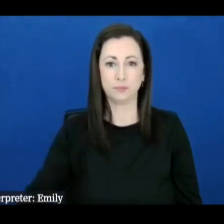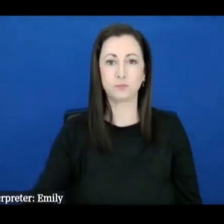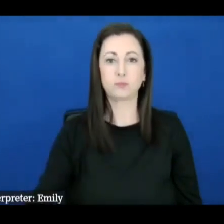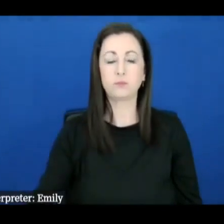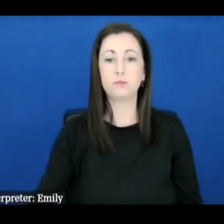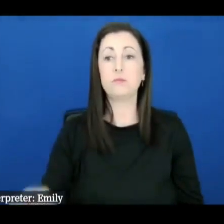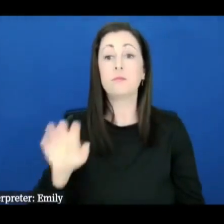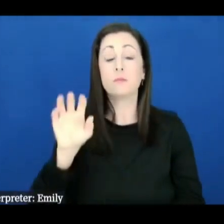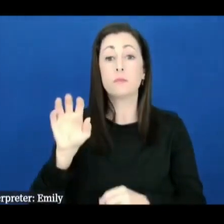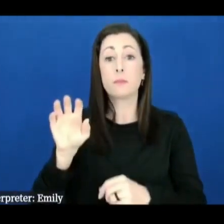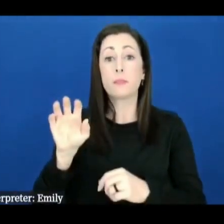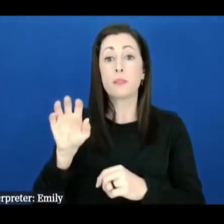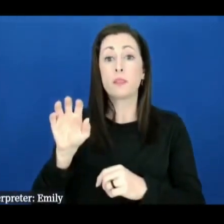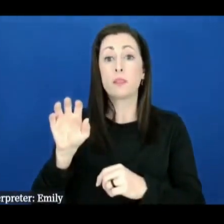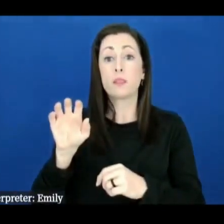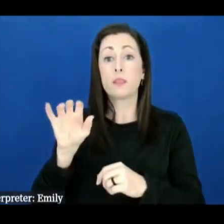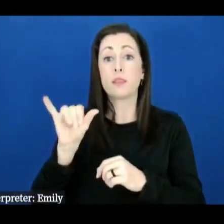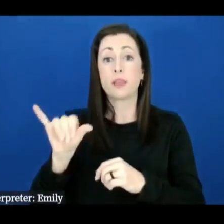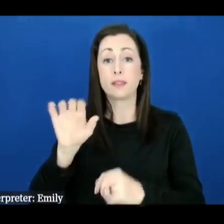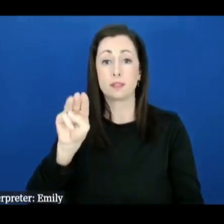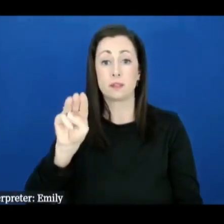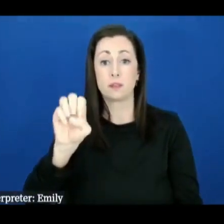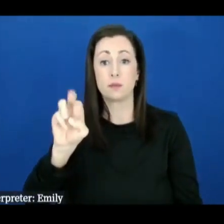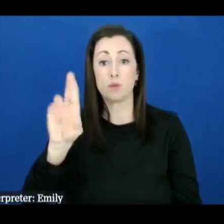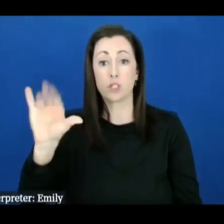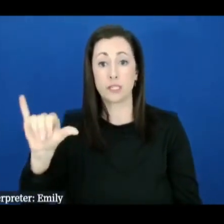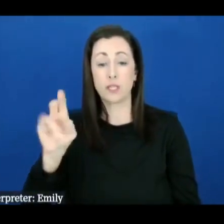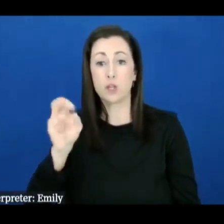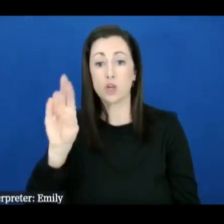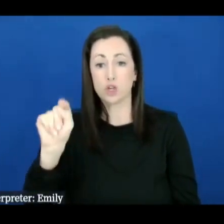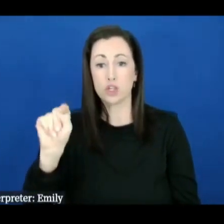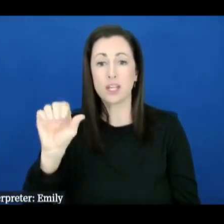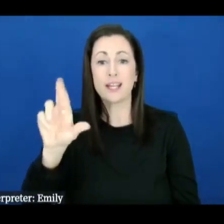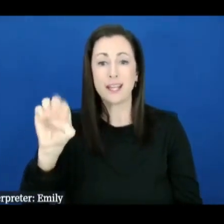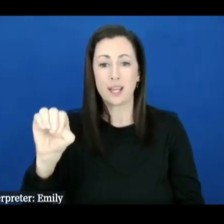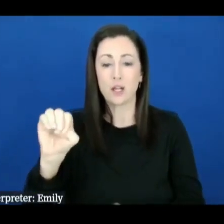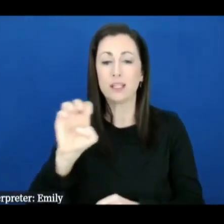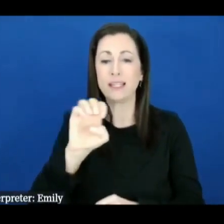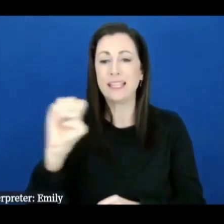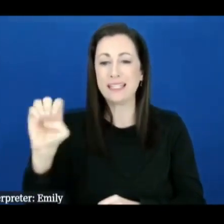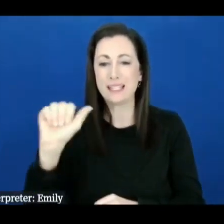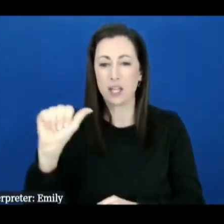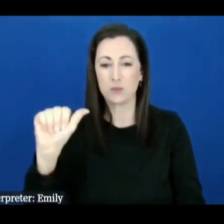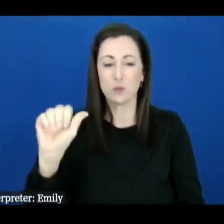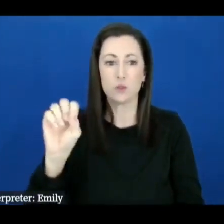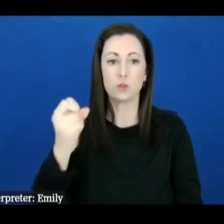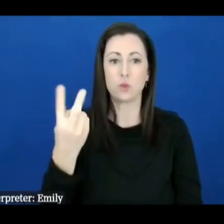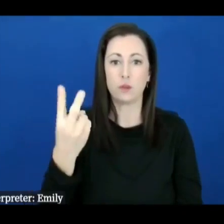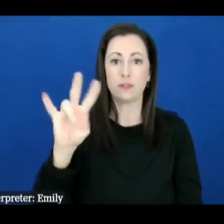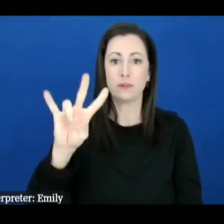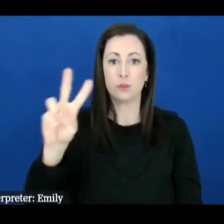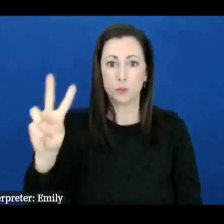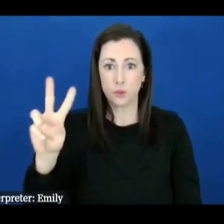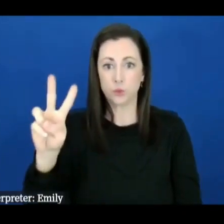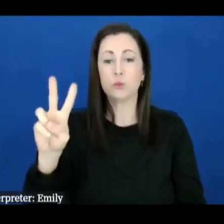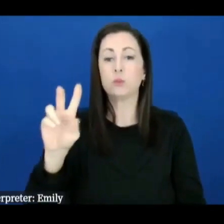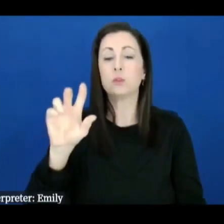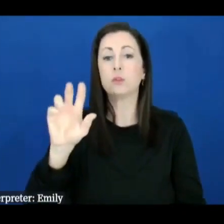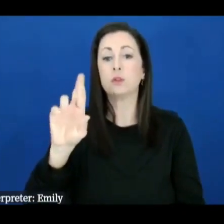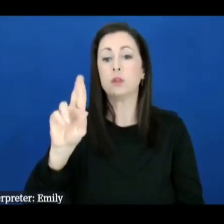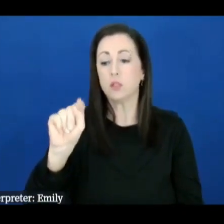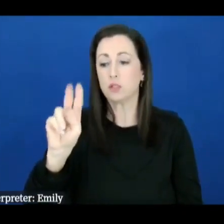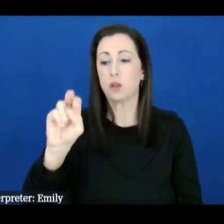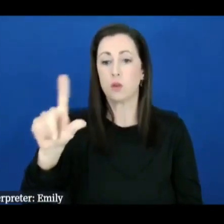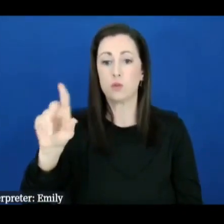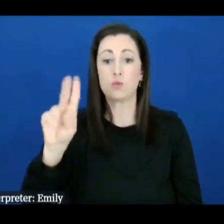the merchant merchant mercy urgent care care clinic in East Asheville at 12 72 tunnel road will open tomorrow sunday october